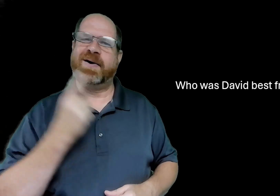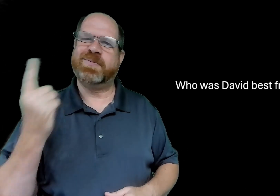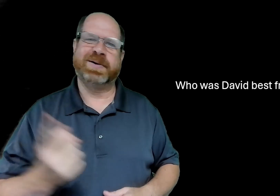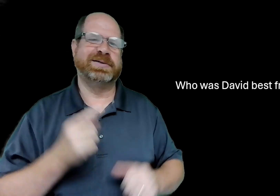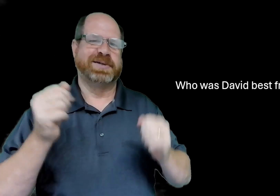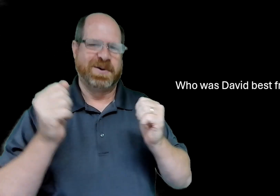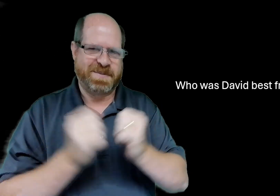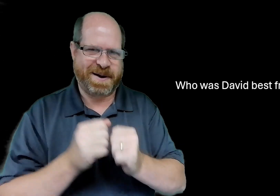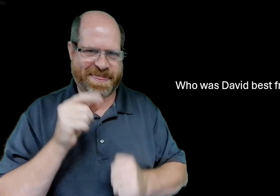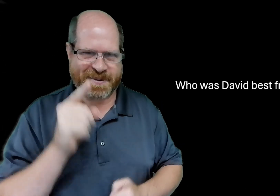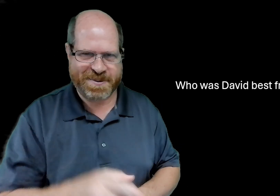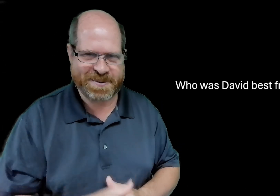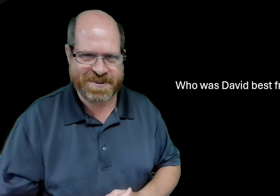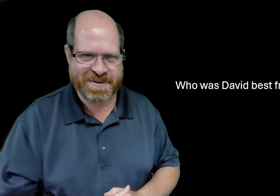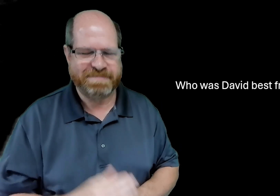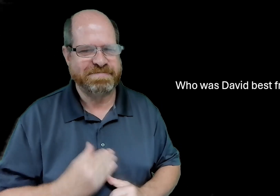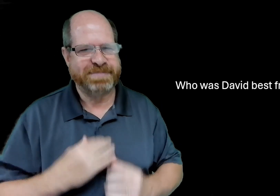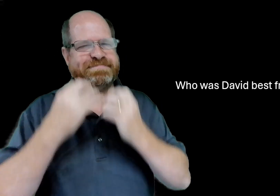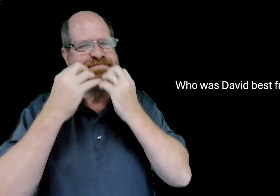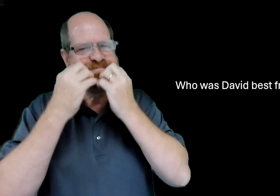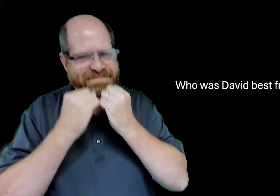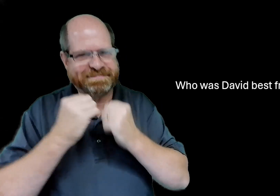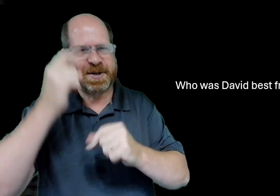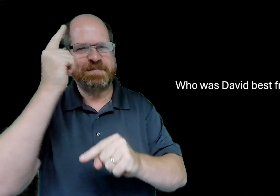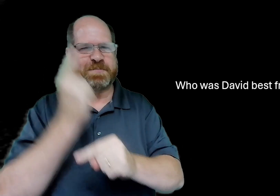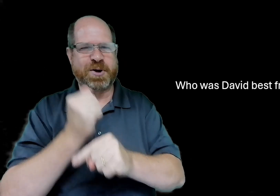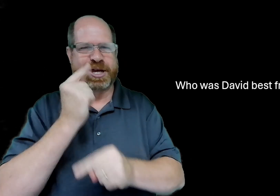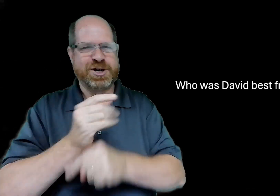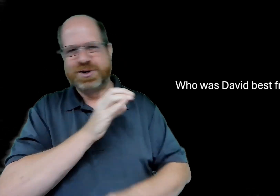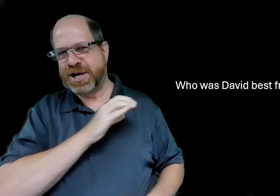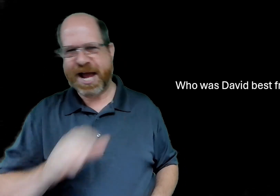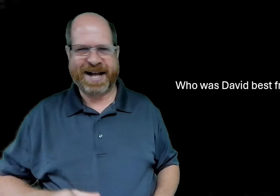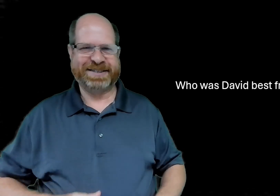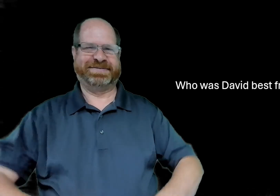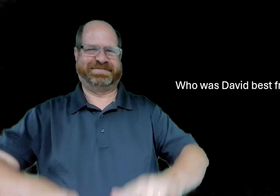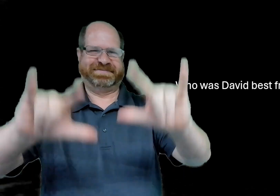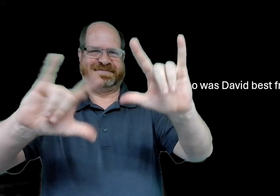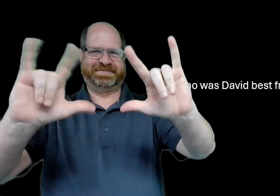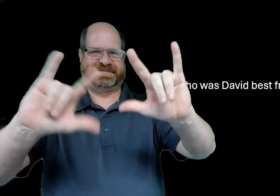always be with you my precious brothers and sisters in christ bye bye